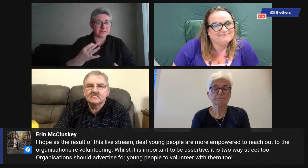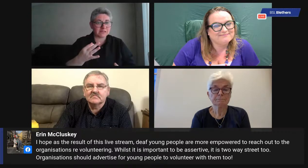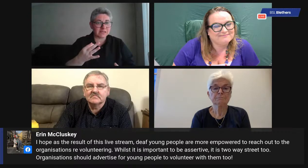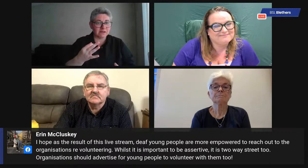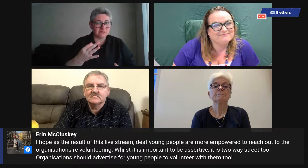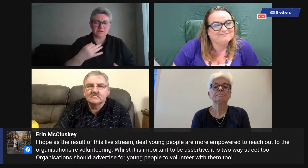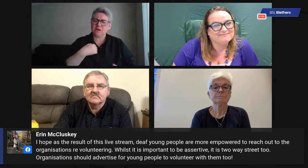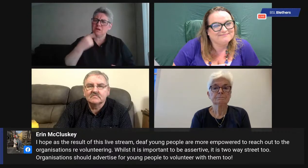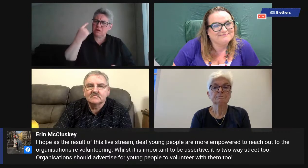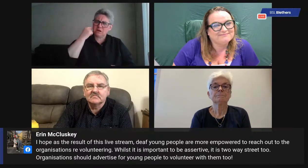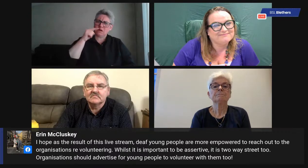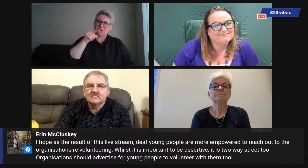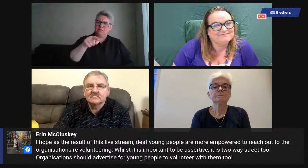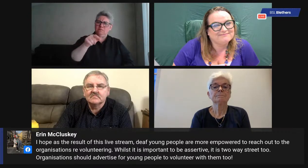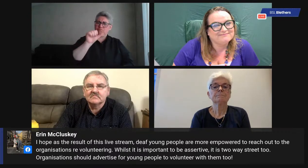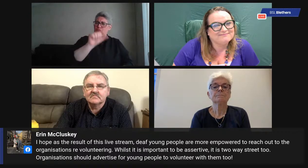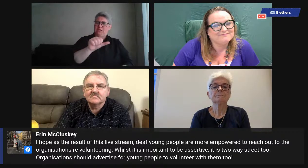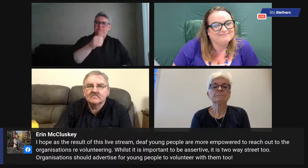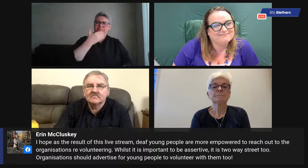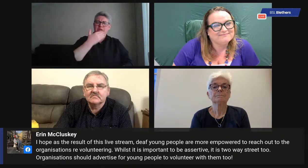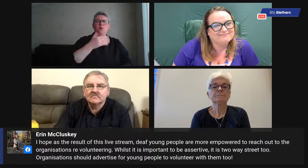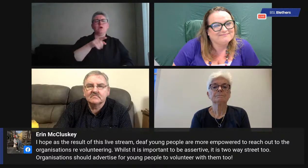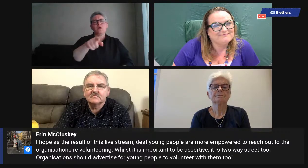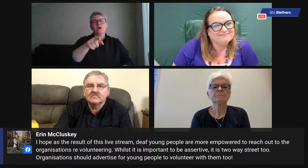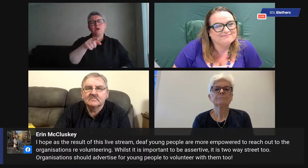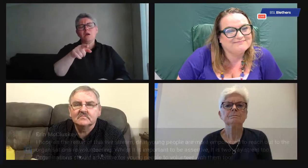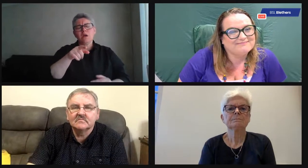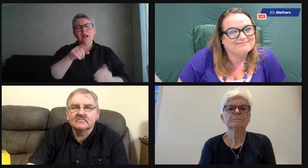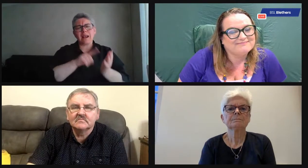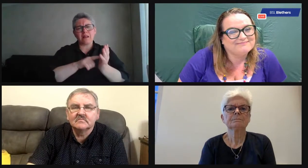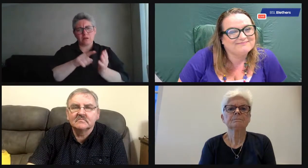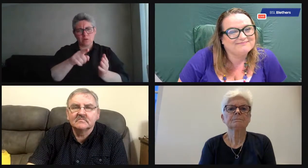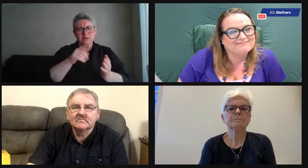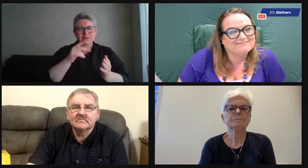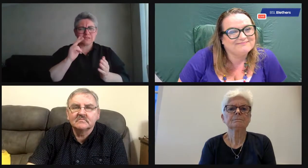reaching out to young people for volunteers as well. Thank you for that, Erin.